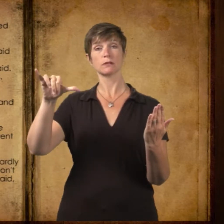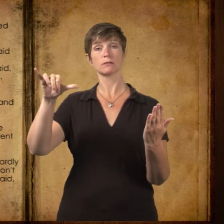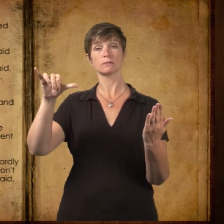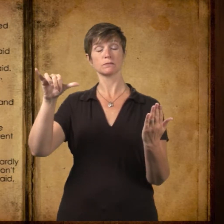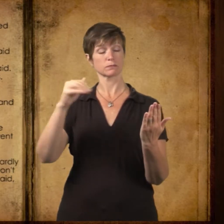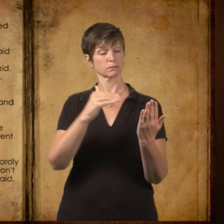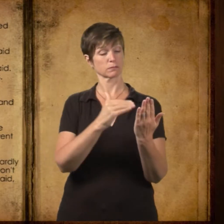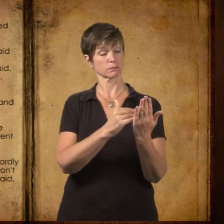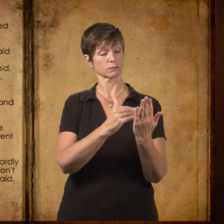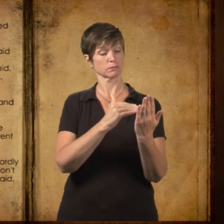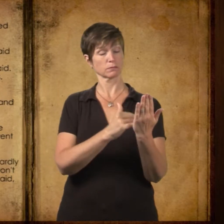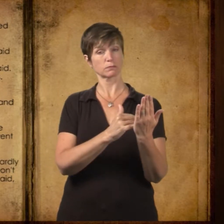Percy!